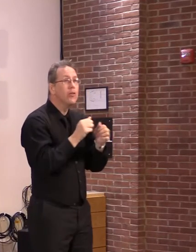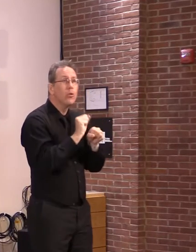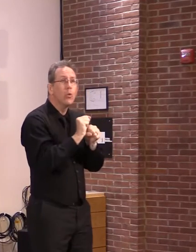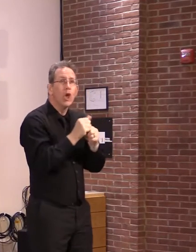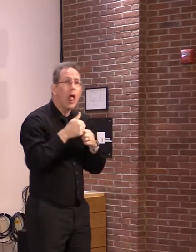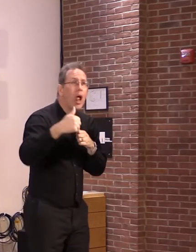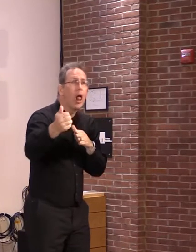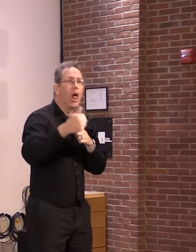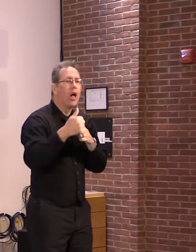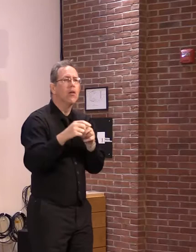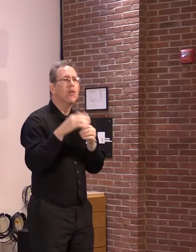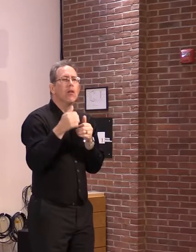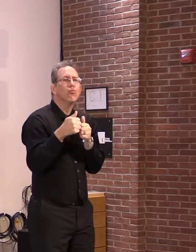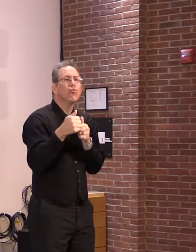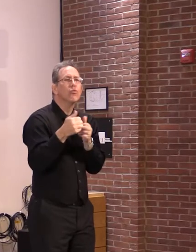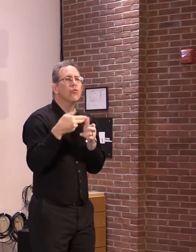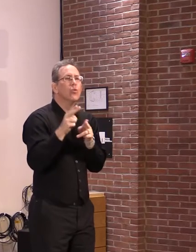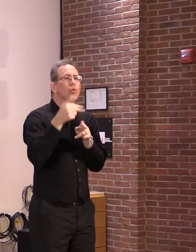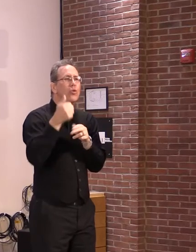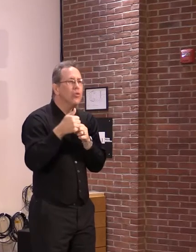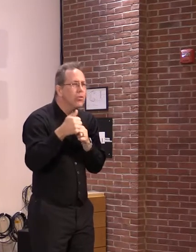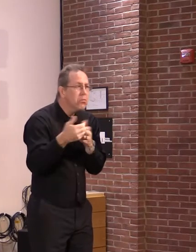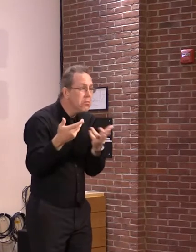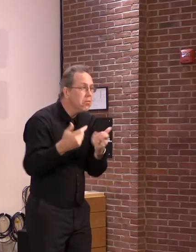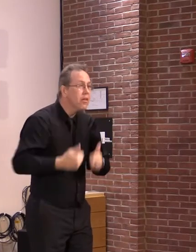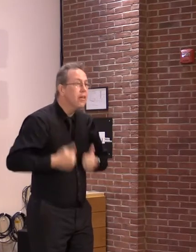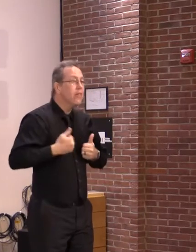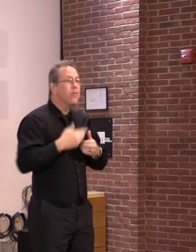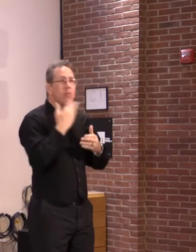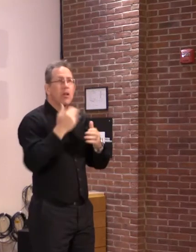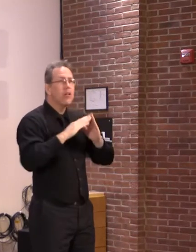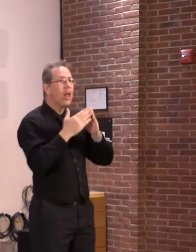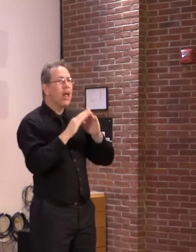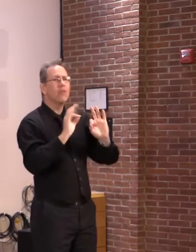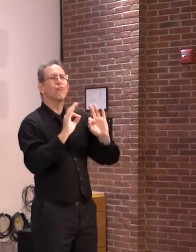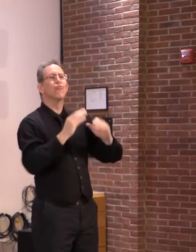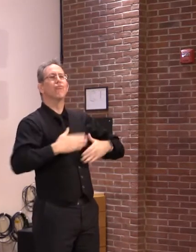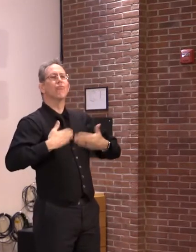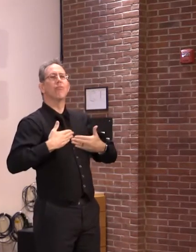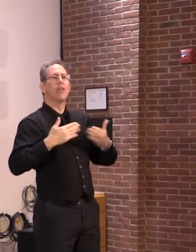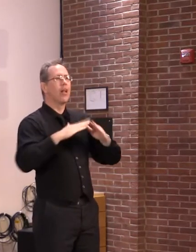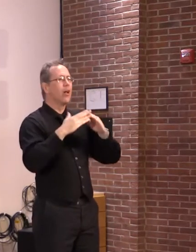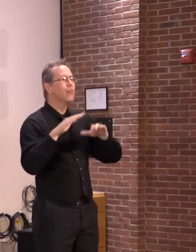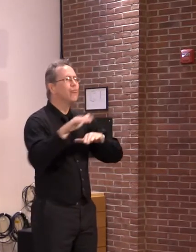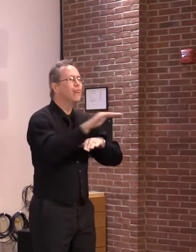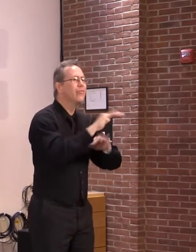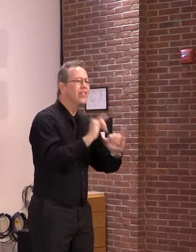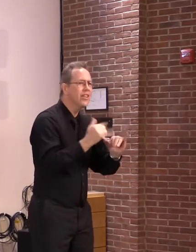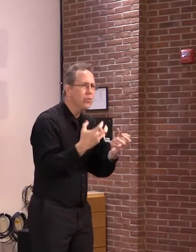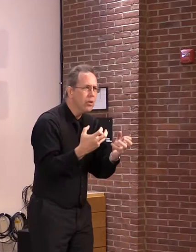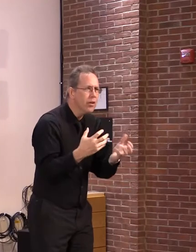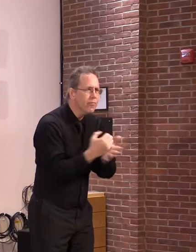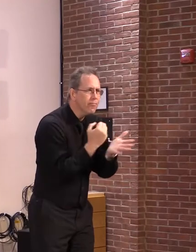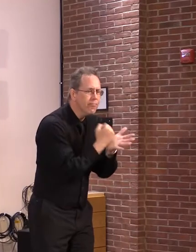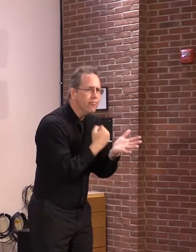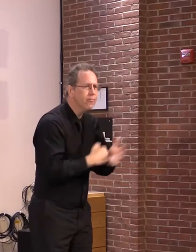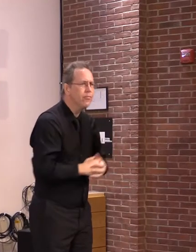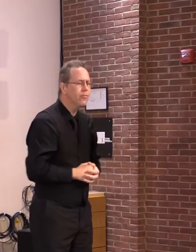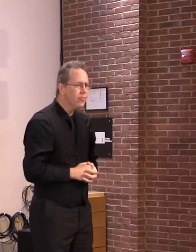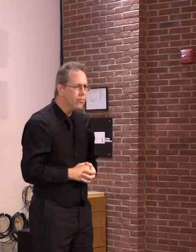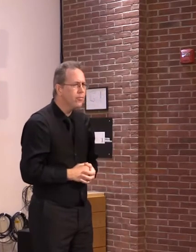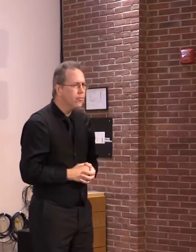vibrant downtown. It is a pro-environmental bill to build housing in our village center